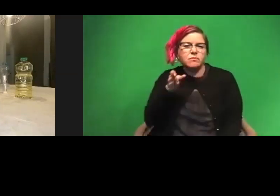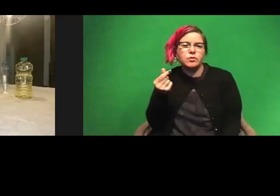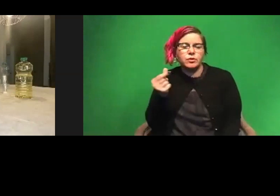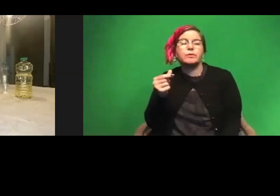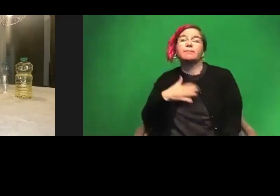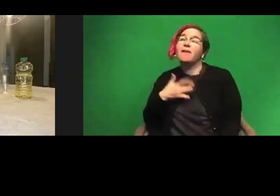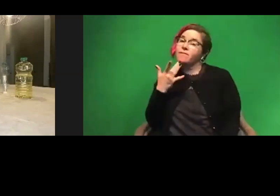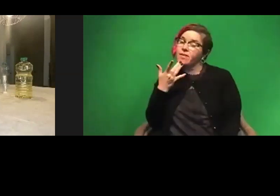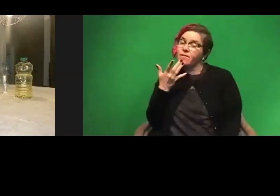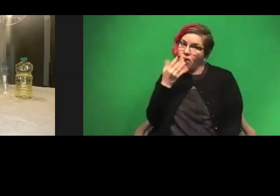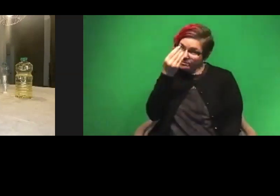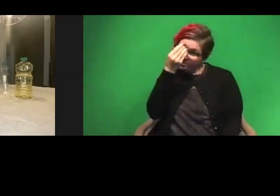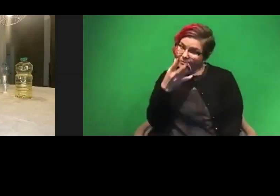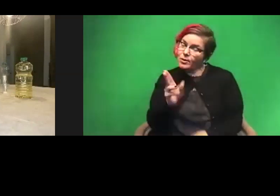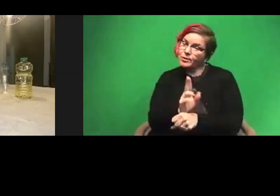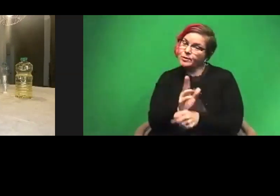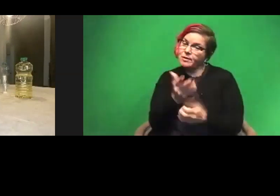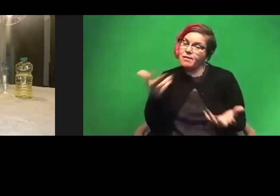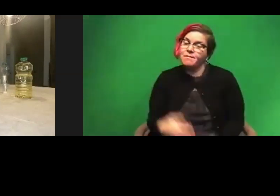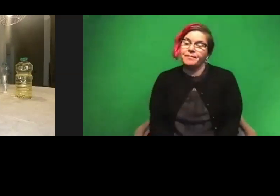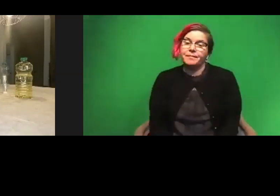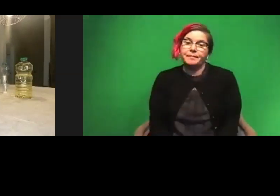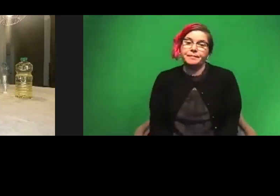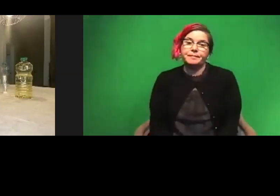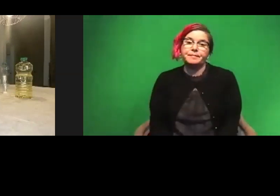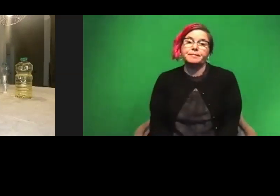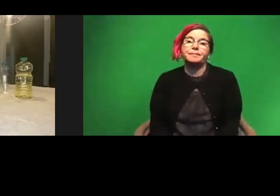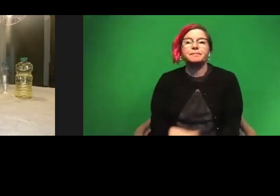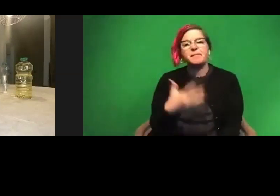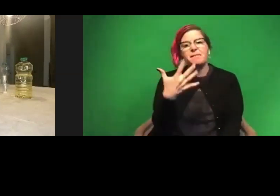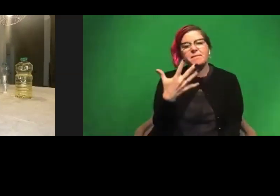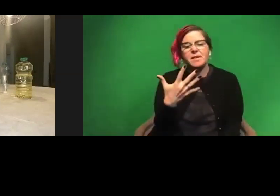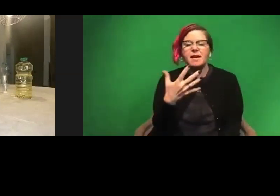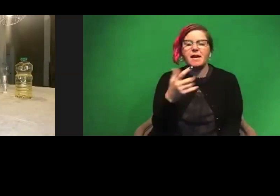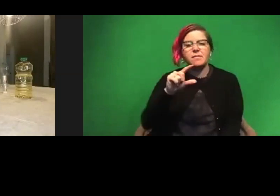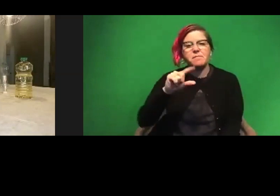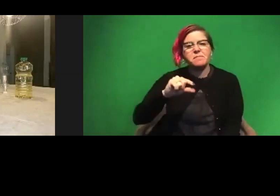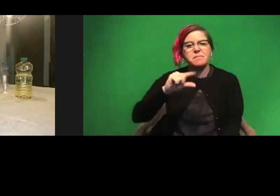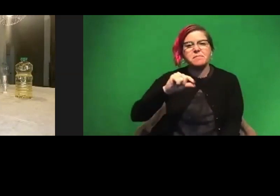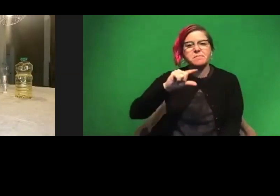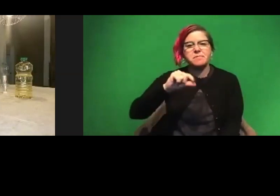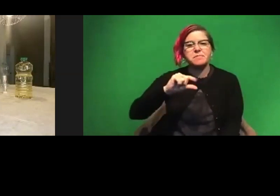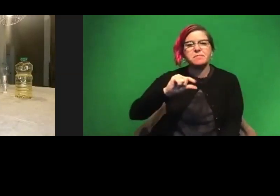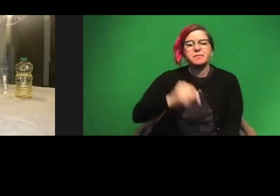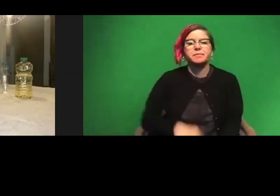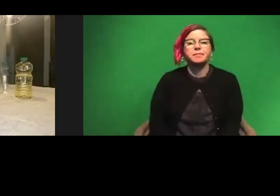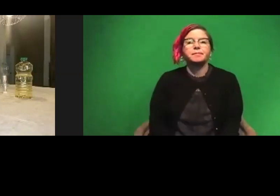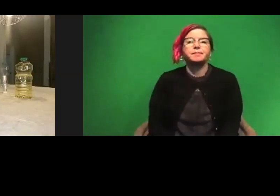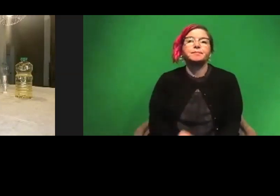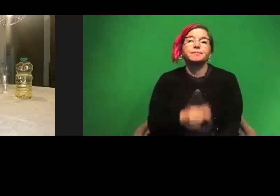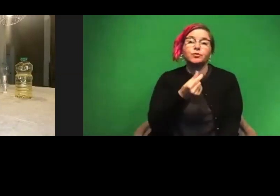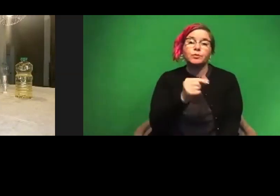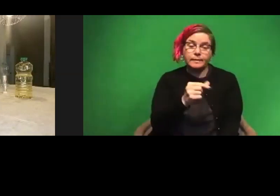color, by the way, so I use it a lot. So about five drops of the green here.